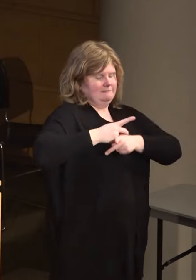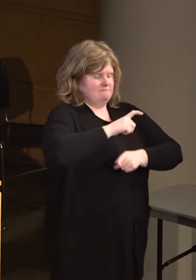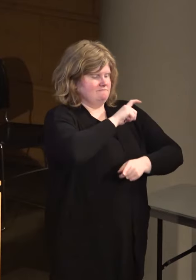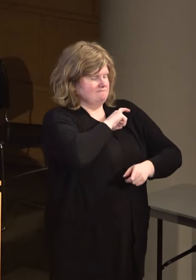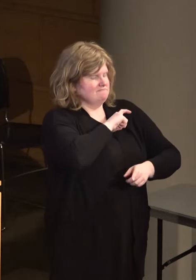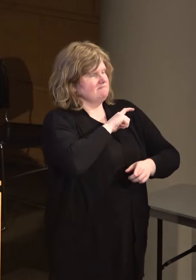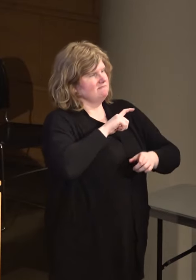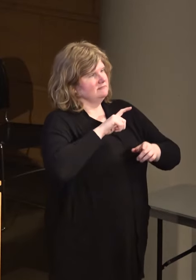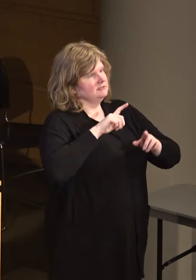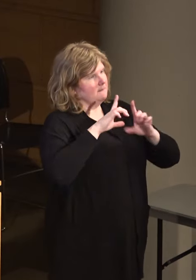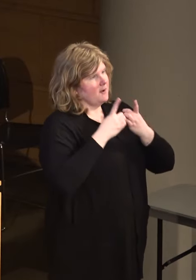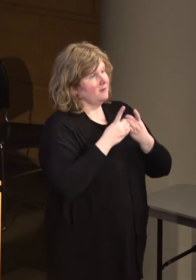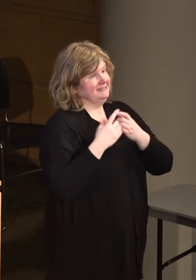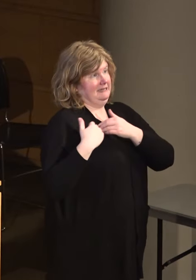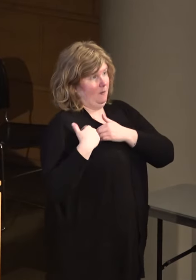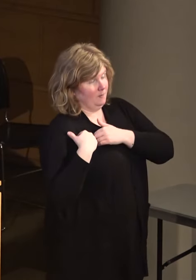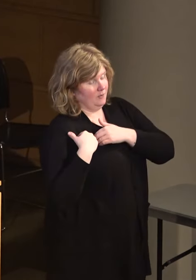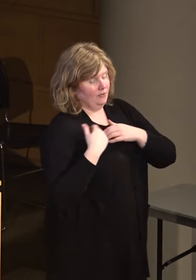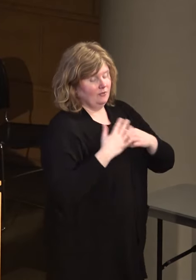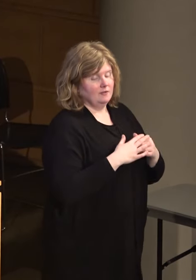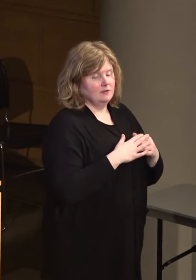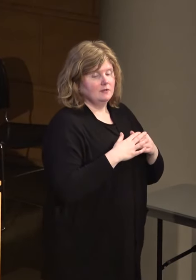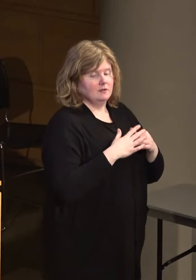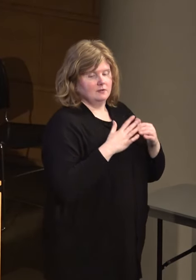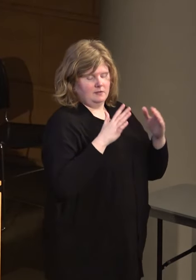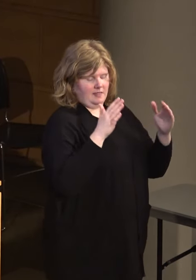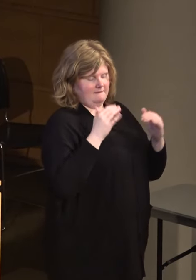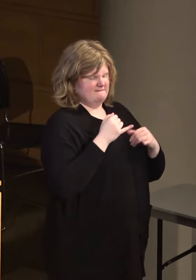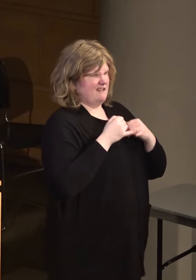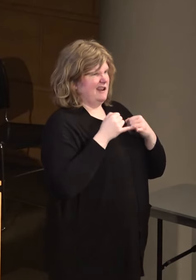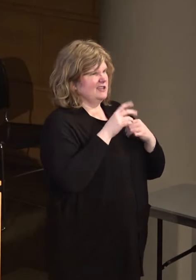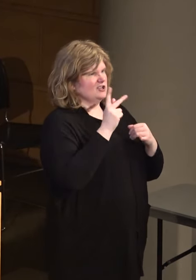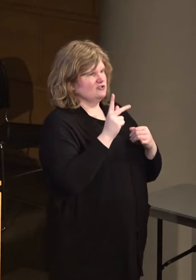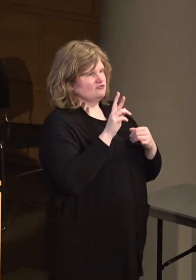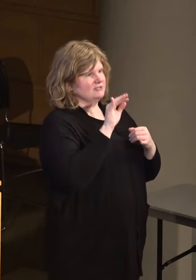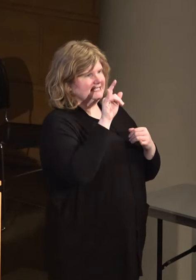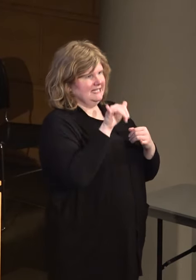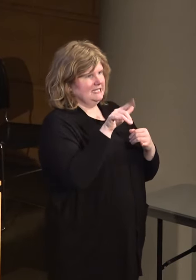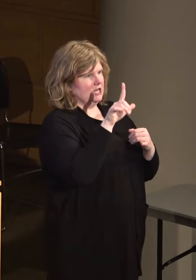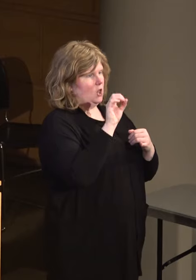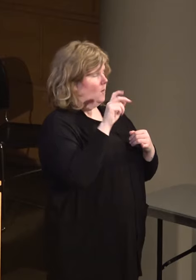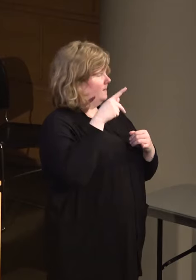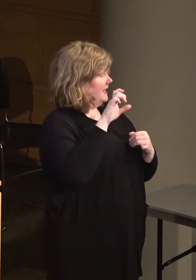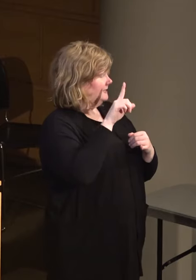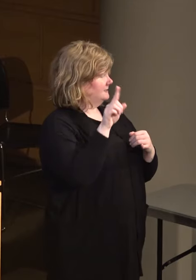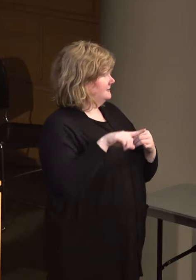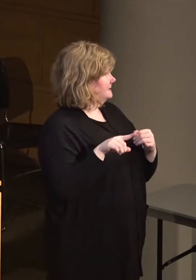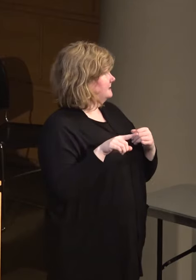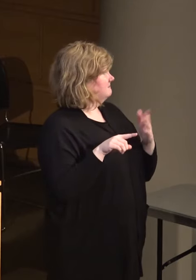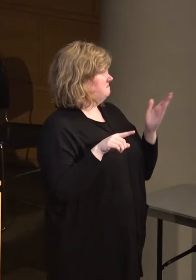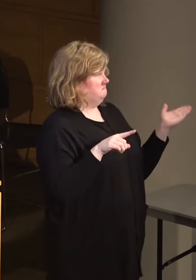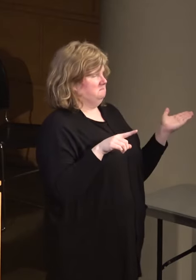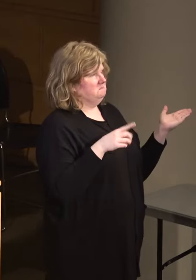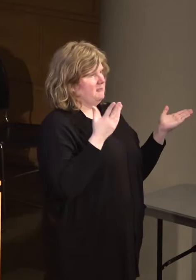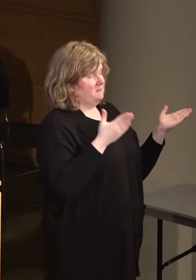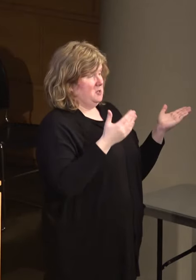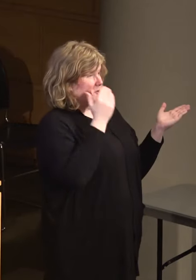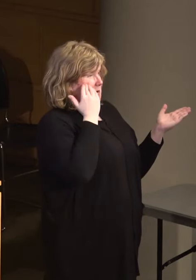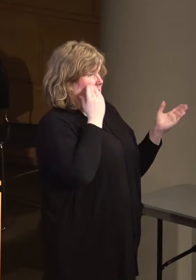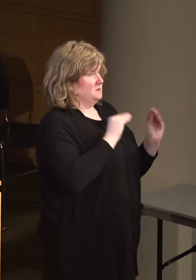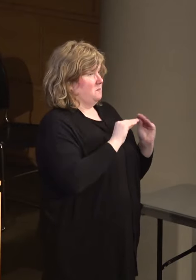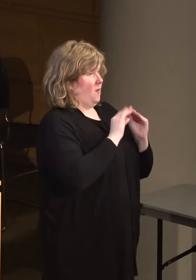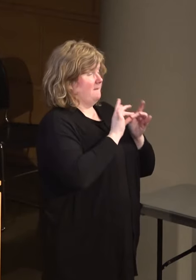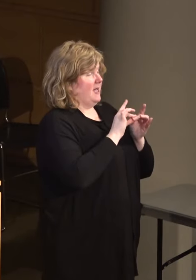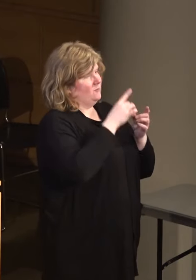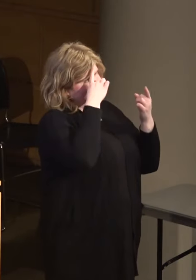departments accountable. And then, finally, Christy Lopez. Christy Lopez, who may know more about